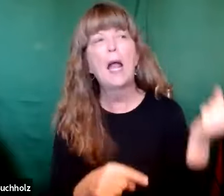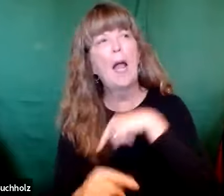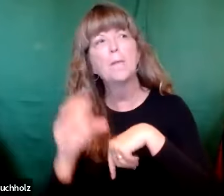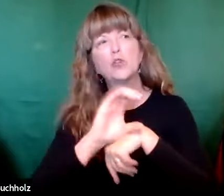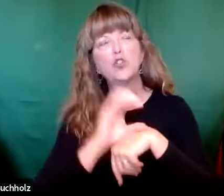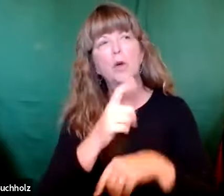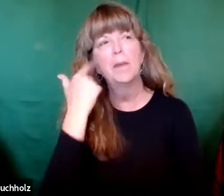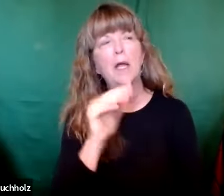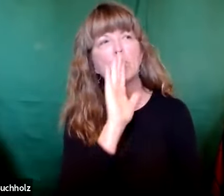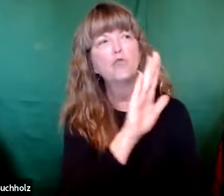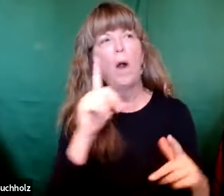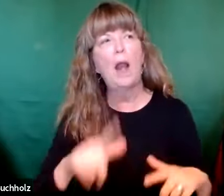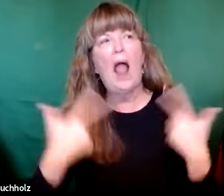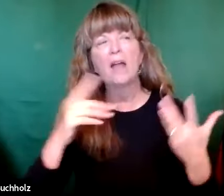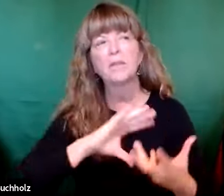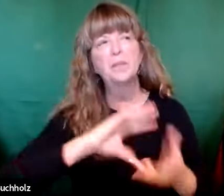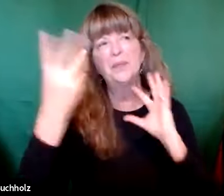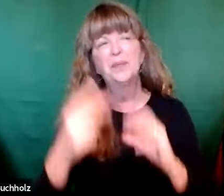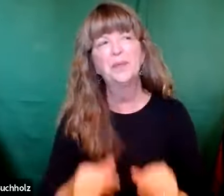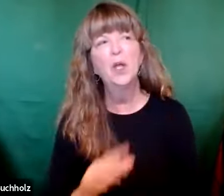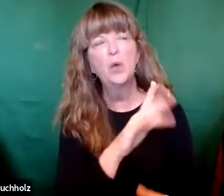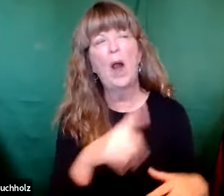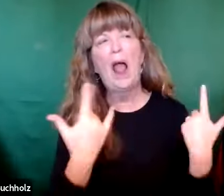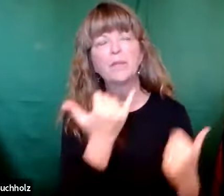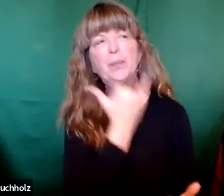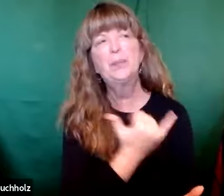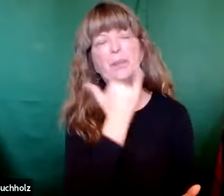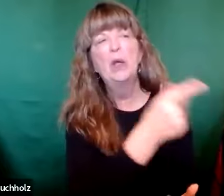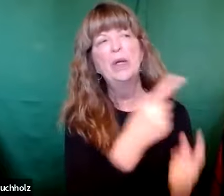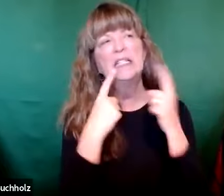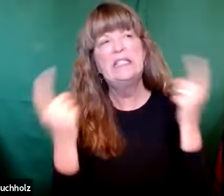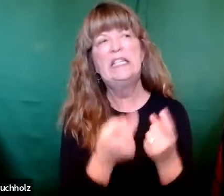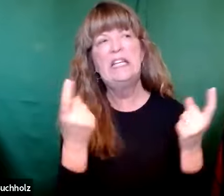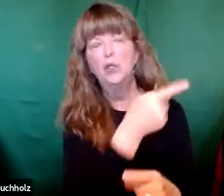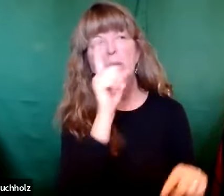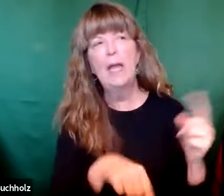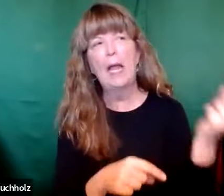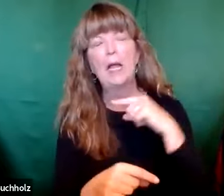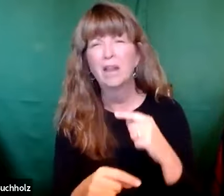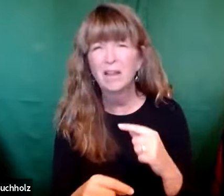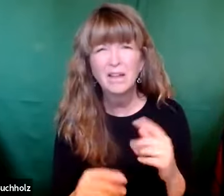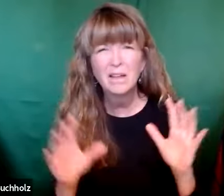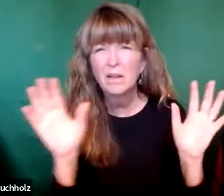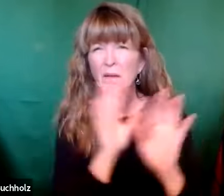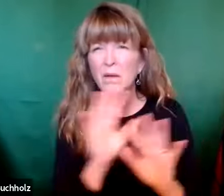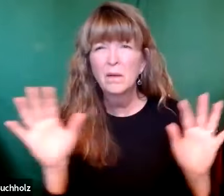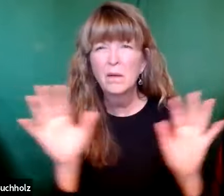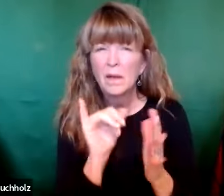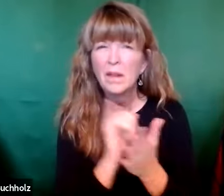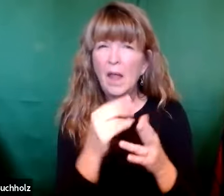people's feelings. Like saying, well, you can't come to church because your life is in disarray. You have a wrong lifestyle. You're in sin. So you're not allowed to